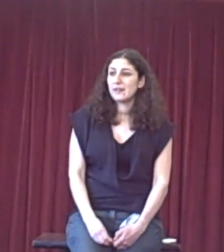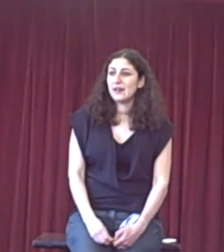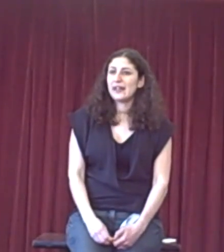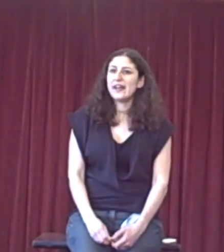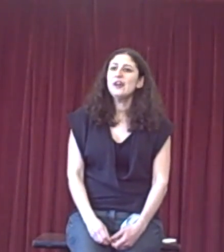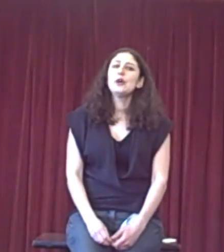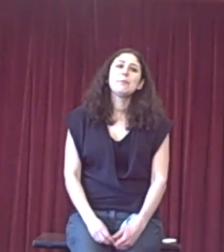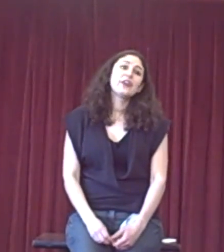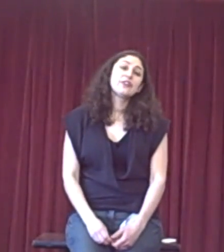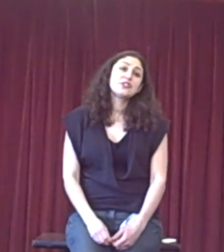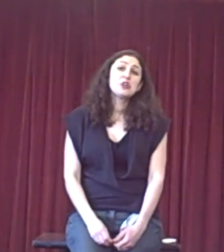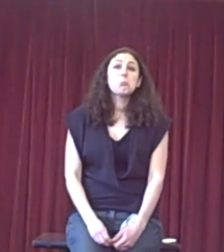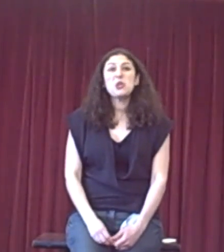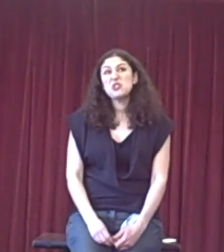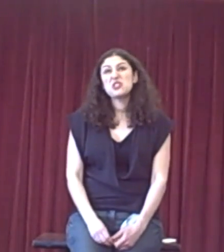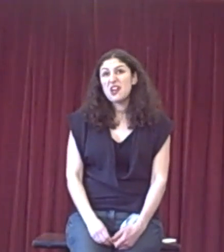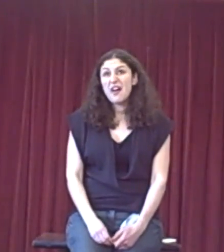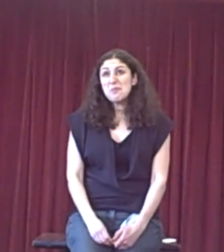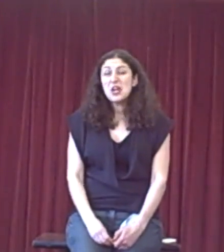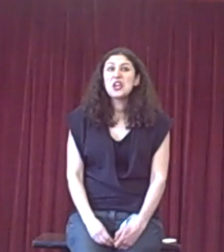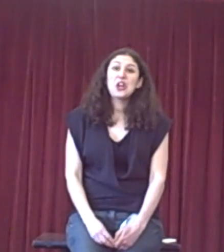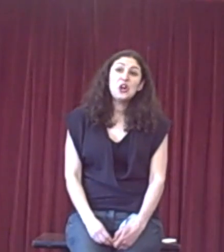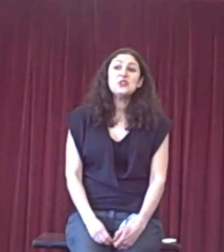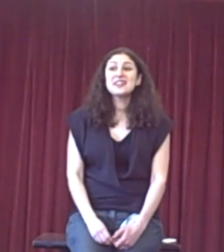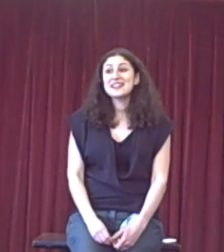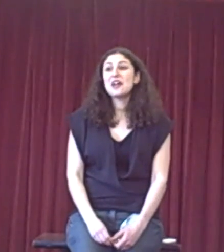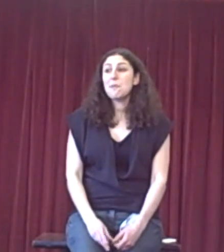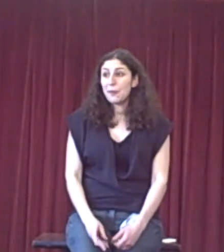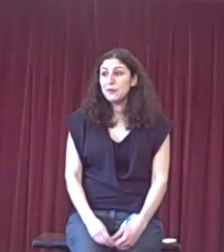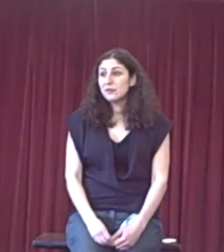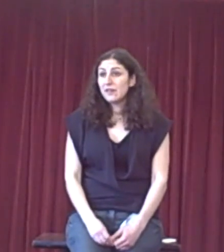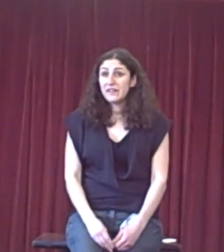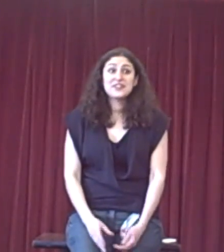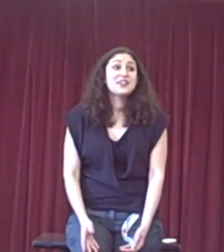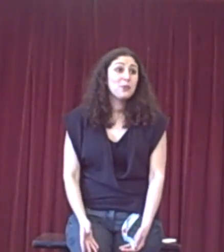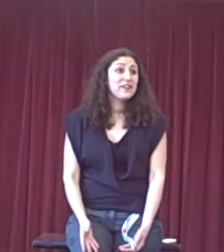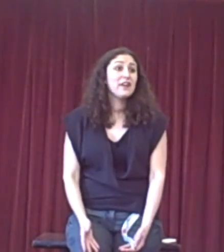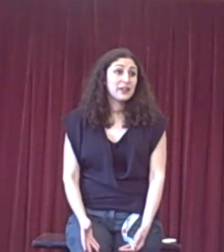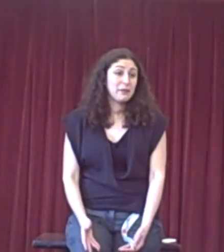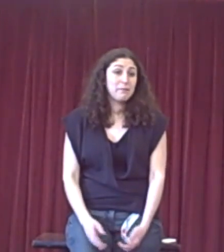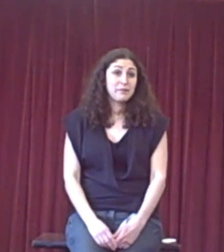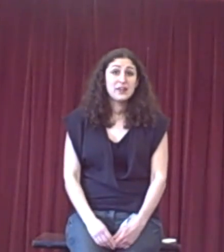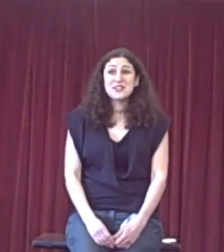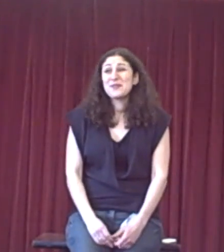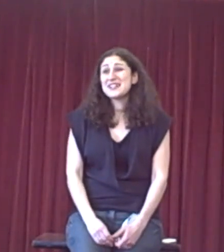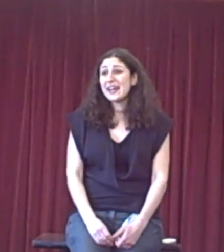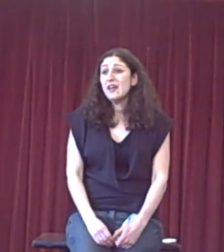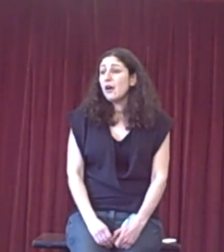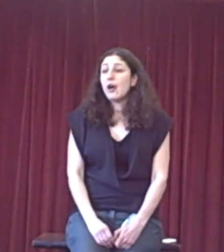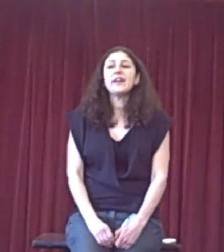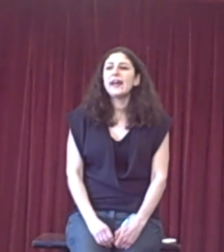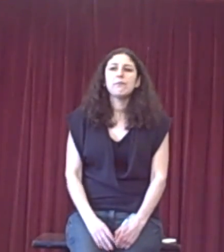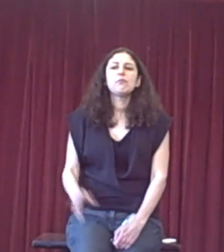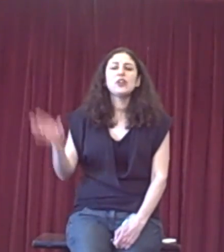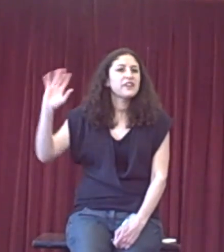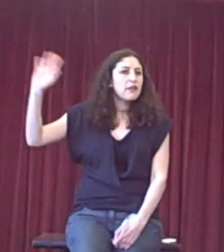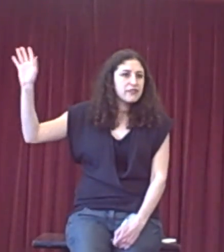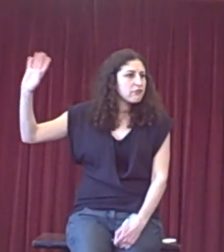Okay? Because most of the time, you can lose an example and still win the argument. Someone can say, okay, you know, they're